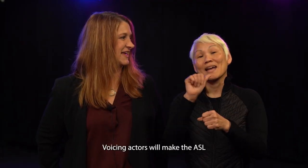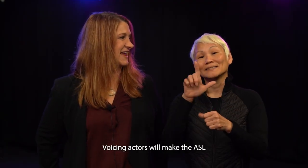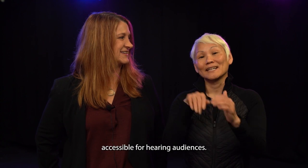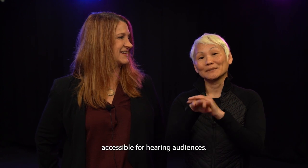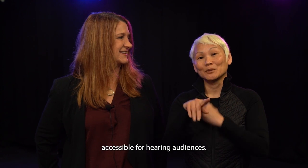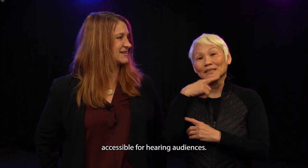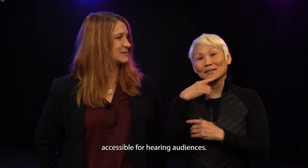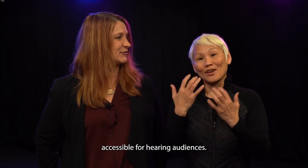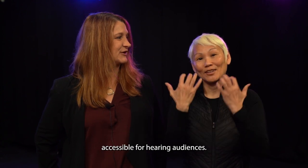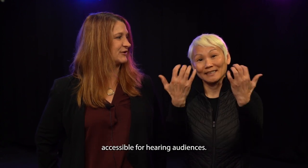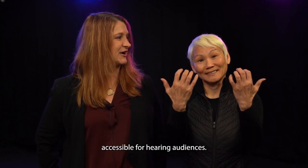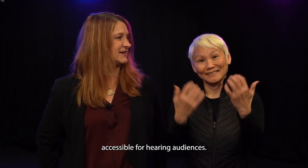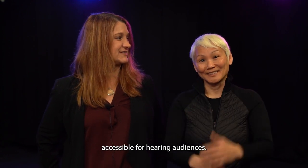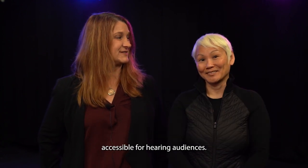the ASL accessible for hearing audiences.